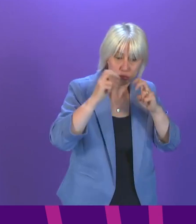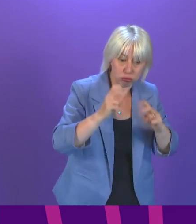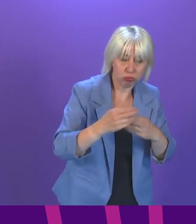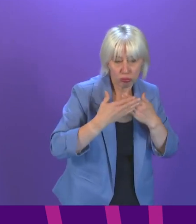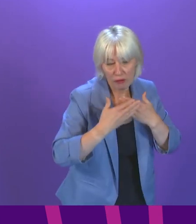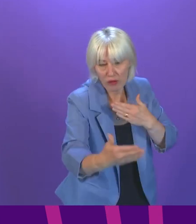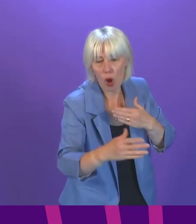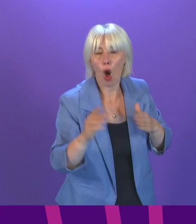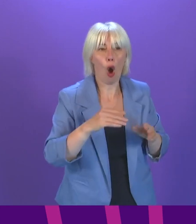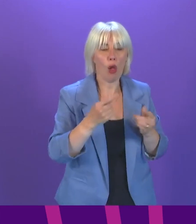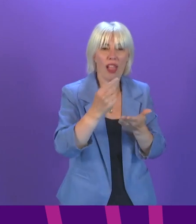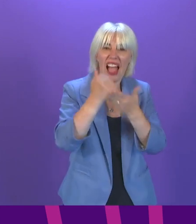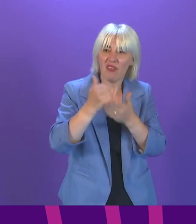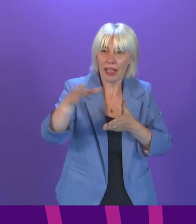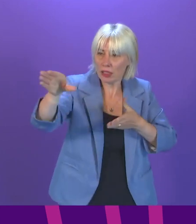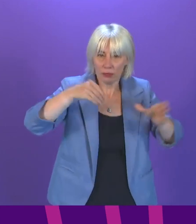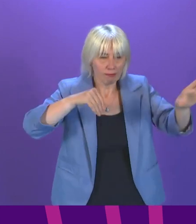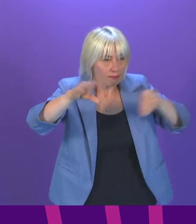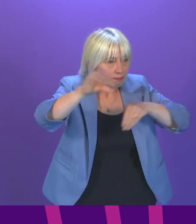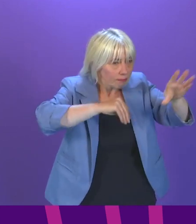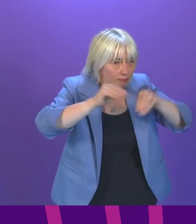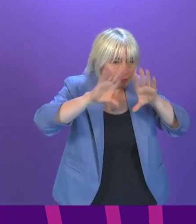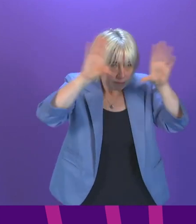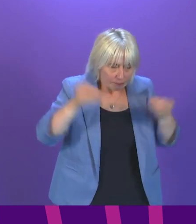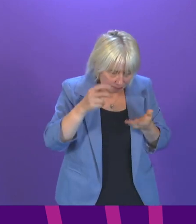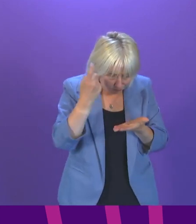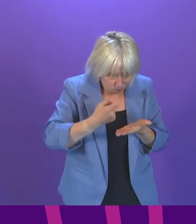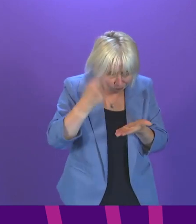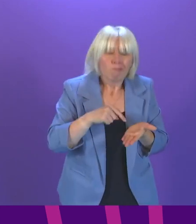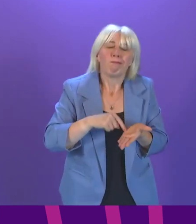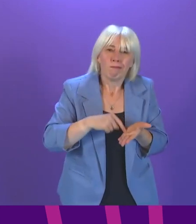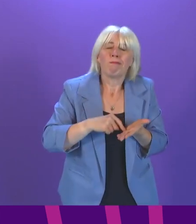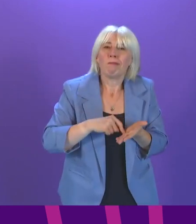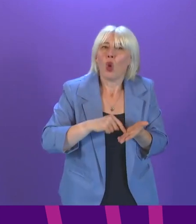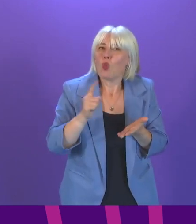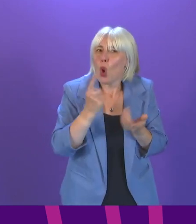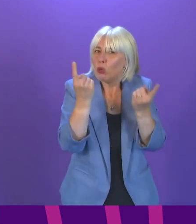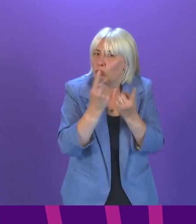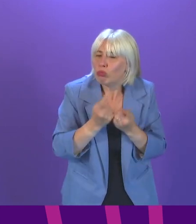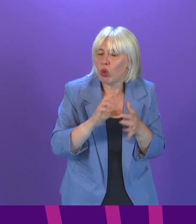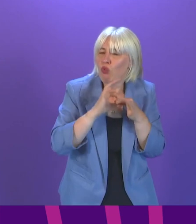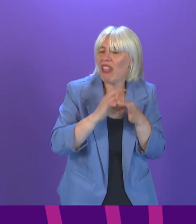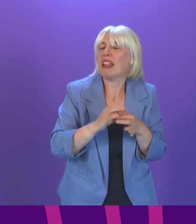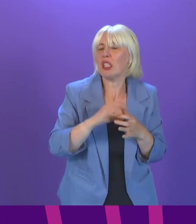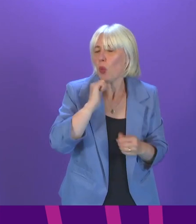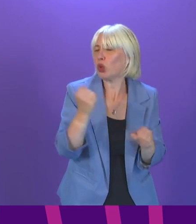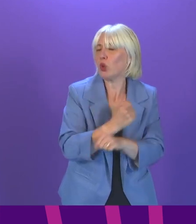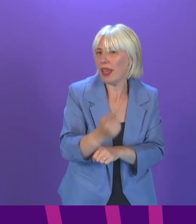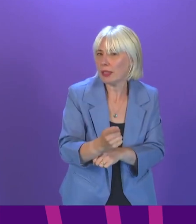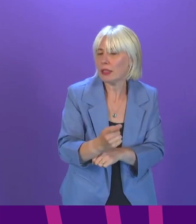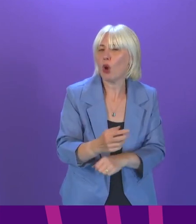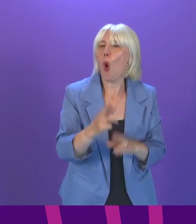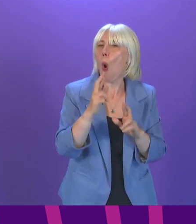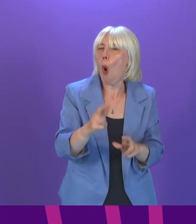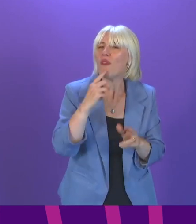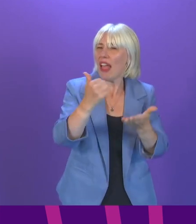account of all of the advice they think is relevant and taking account of all of the wider factors that they think is relevant. As I said earlier on, we expect to